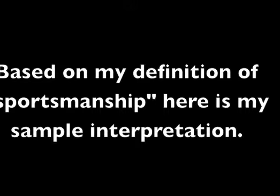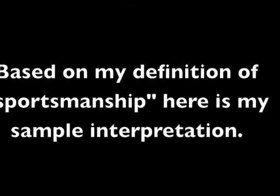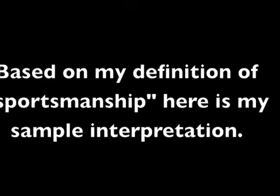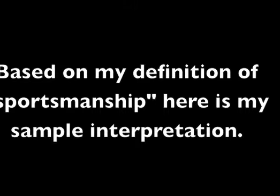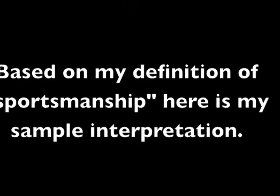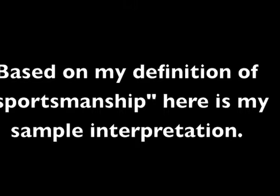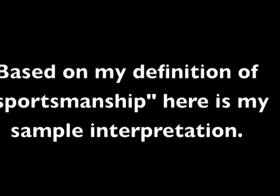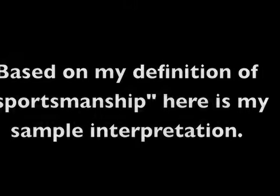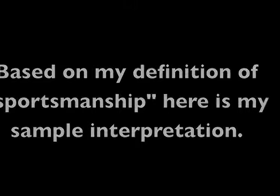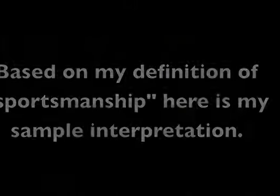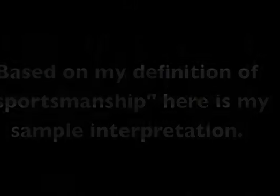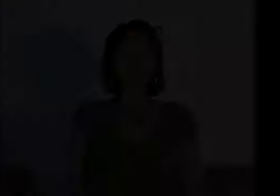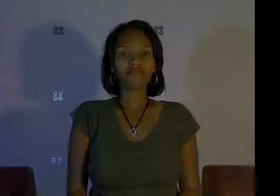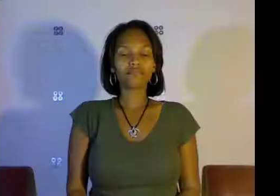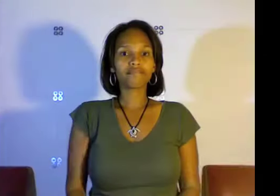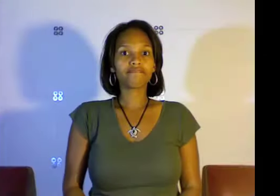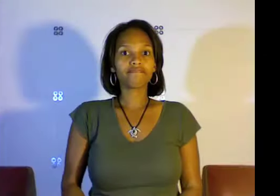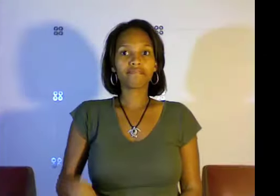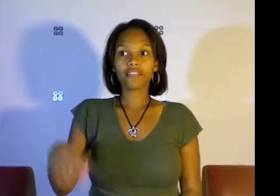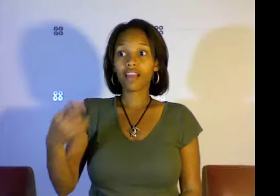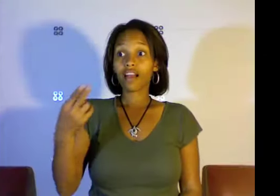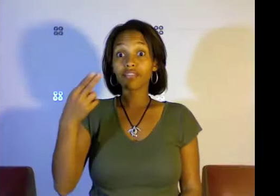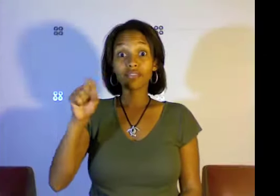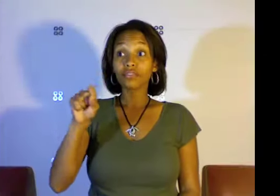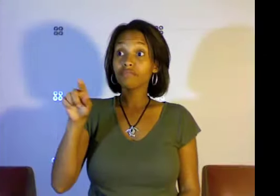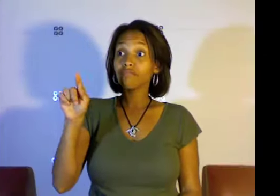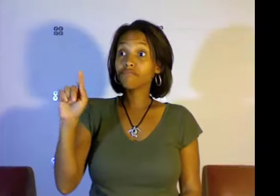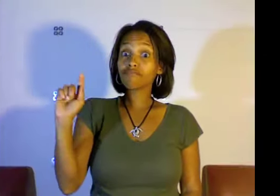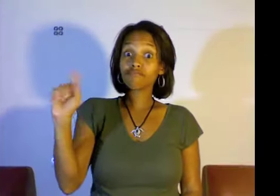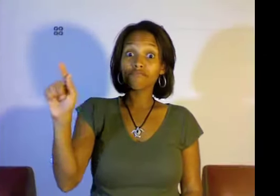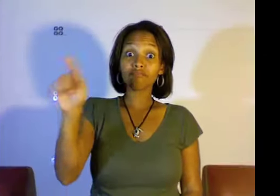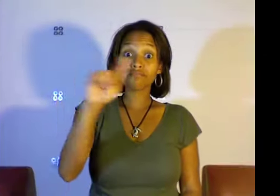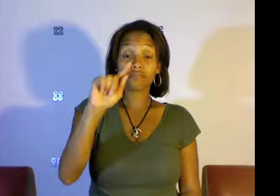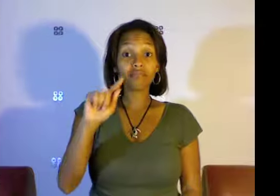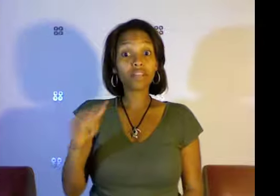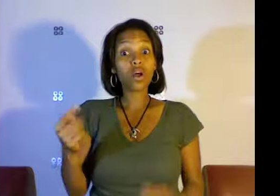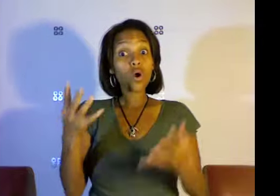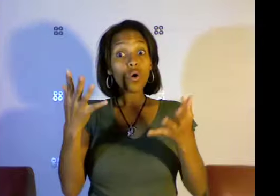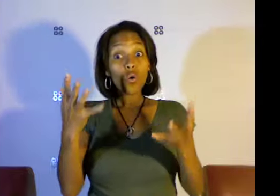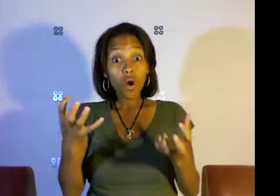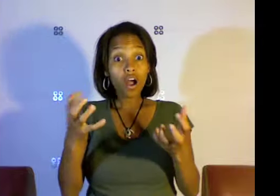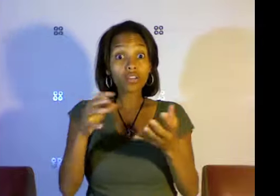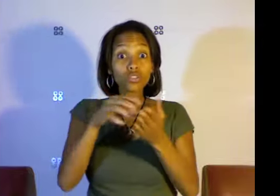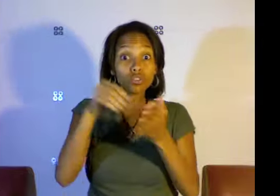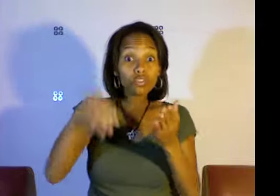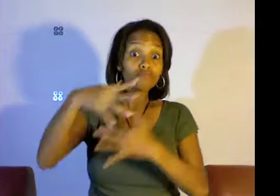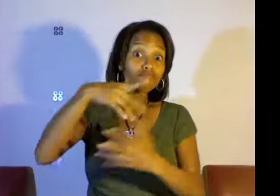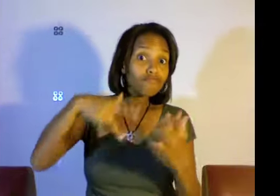High schools often promote sports for peer camaraderie, teamwork, and fitness.